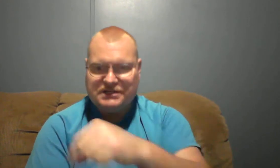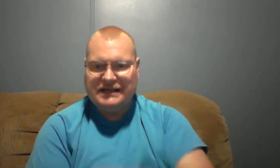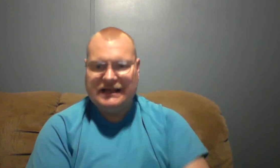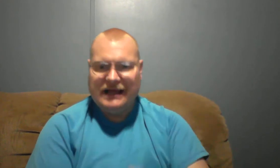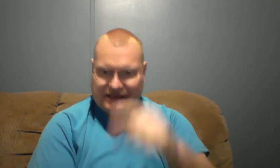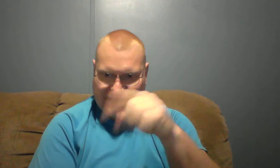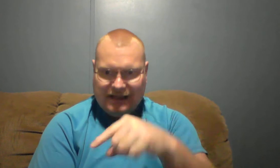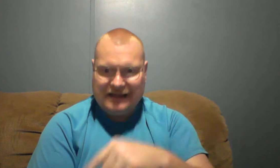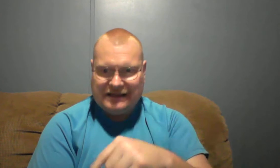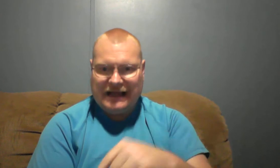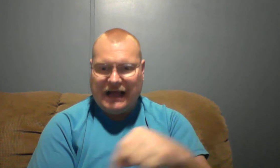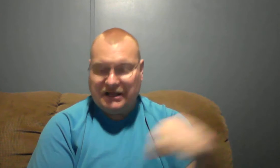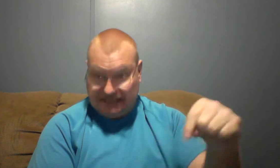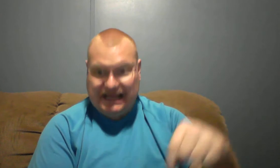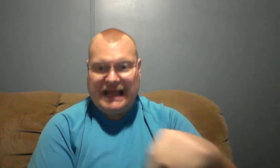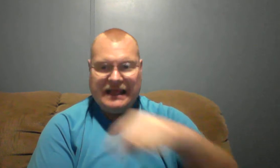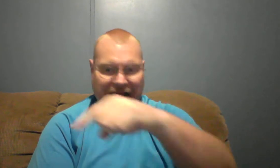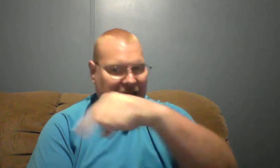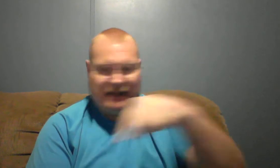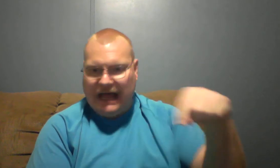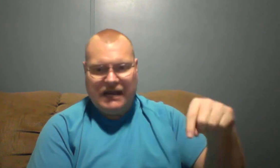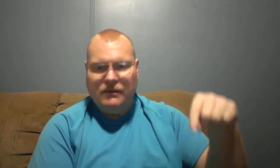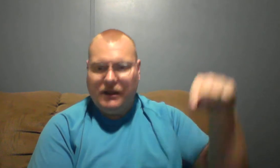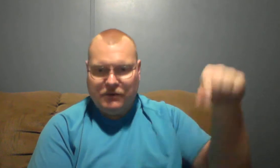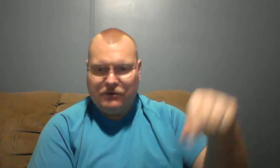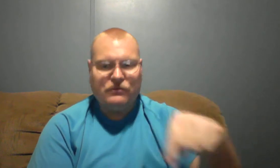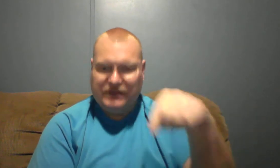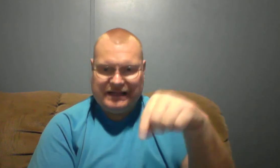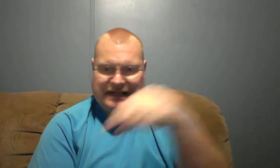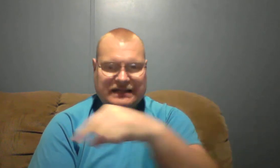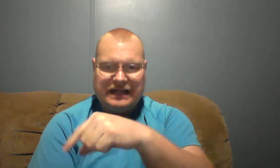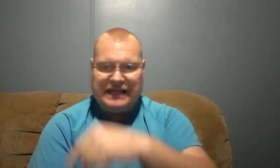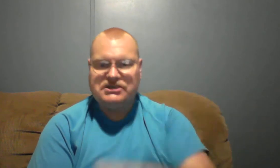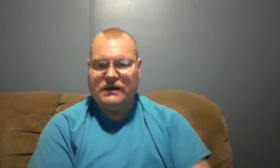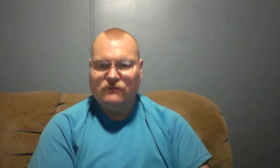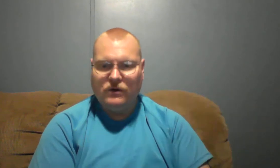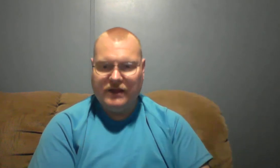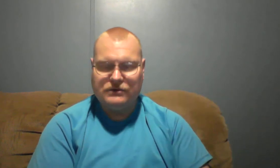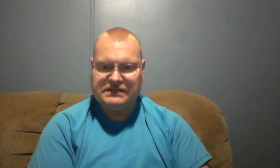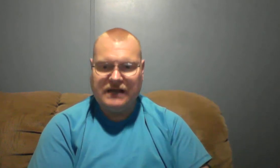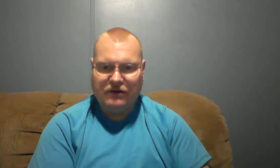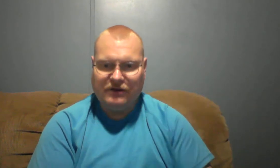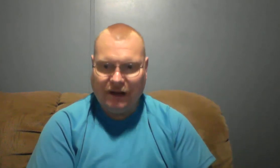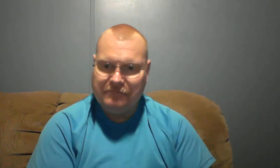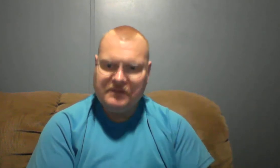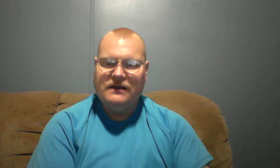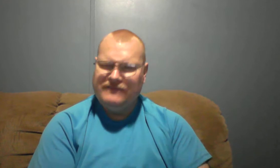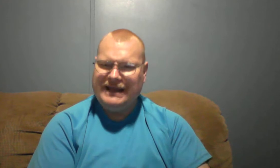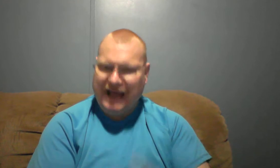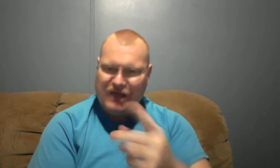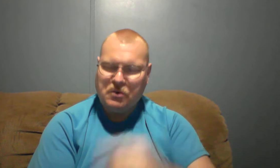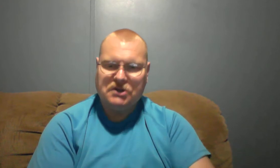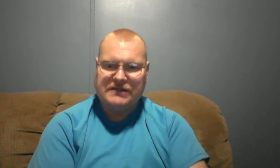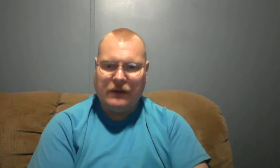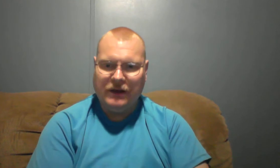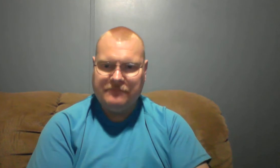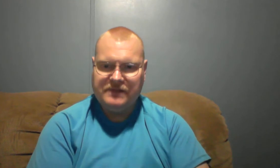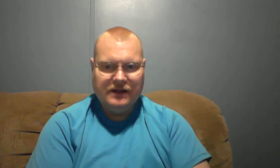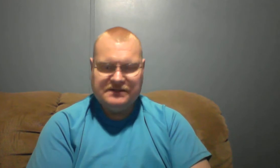today and line them up with each and every one of those it's talking about. Funny how it works that way. Seems